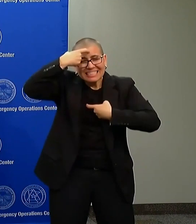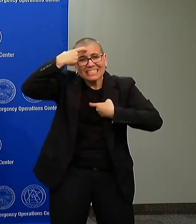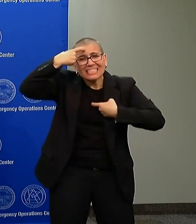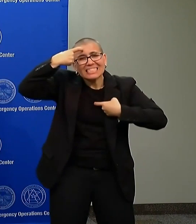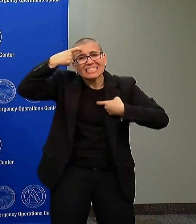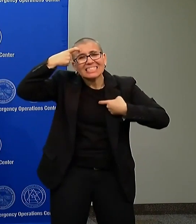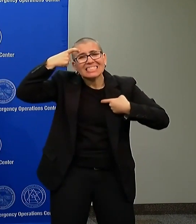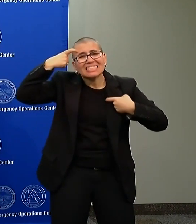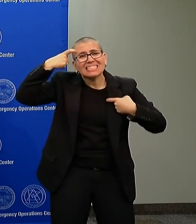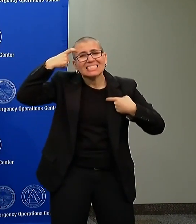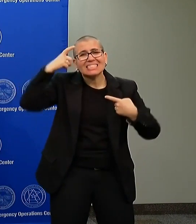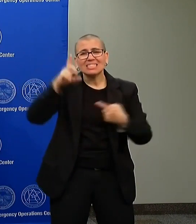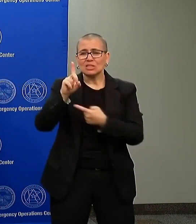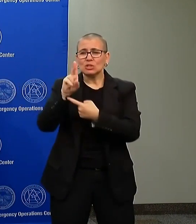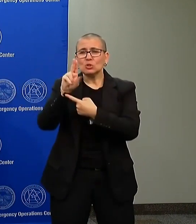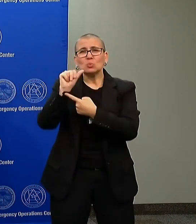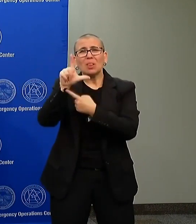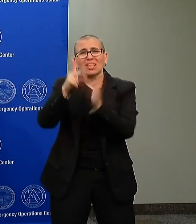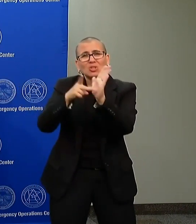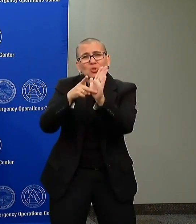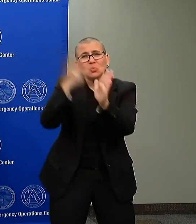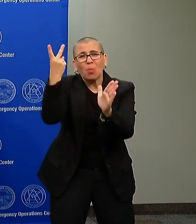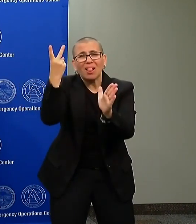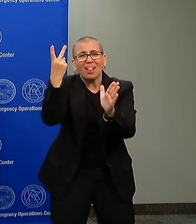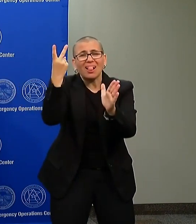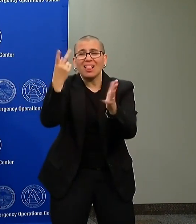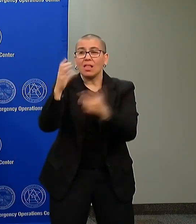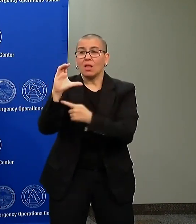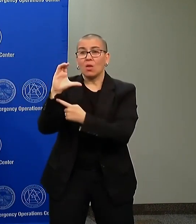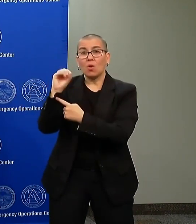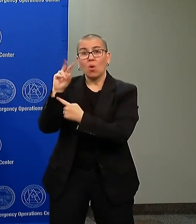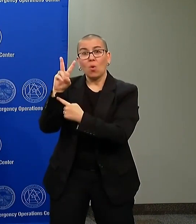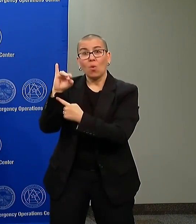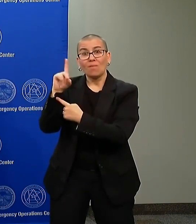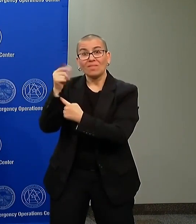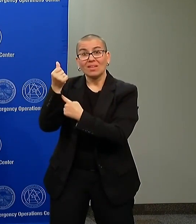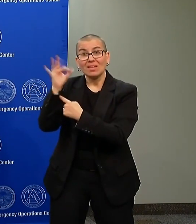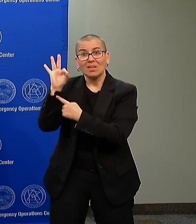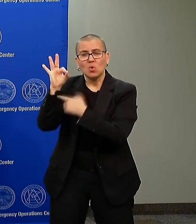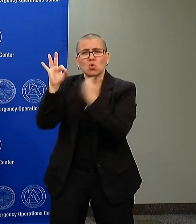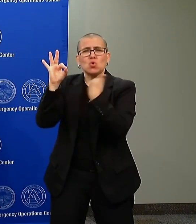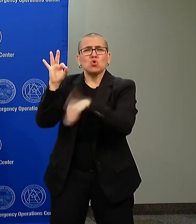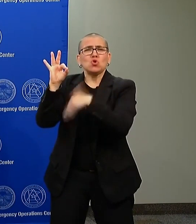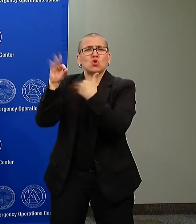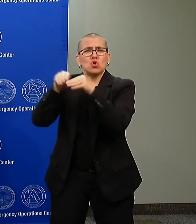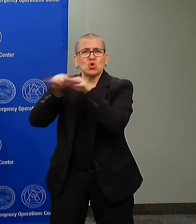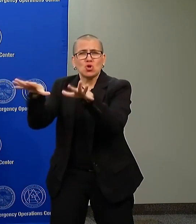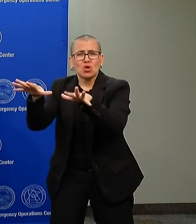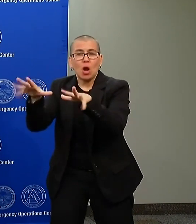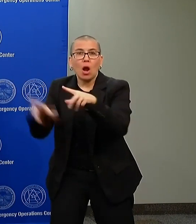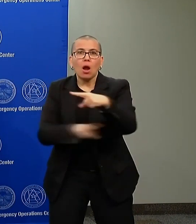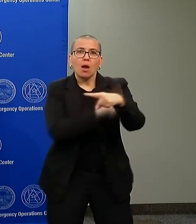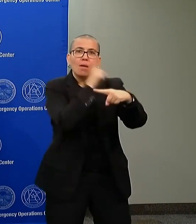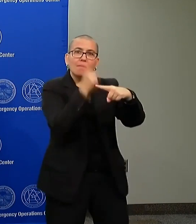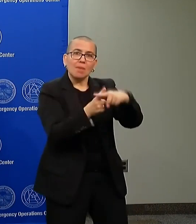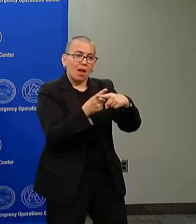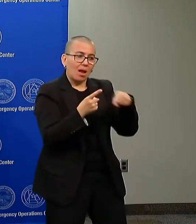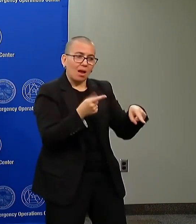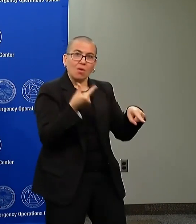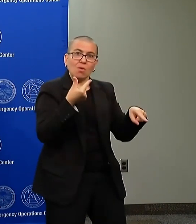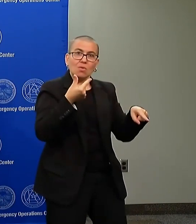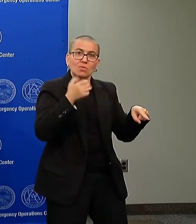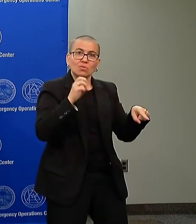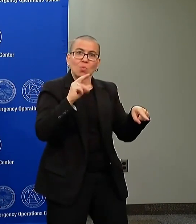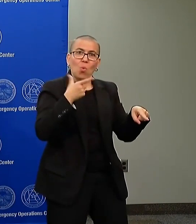COVID-19 pandemic and economic crisis that we're facing right now. Those same communities are being